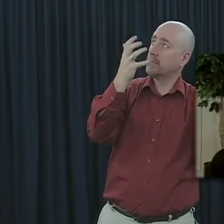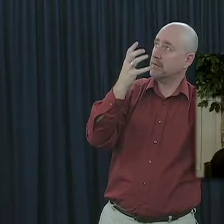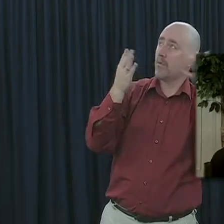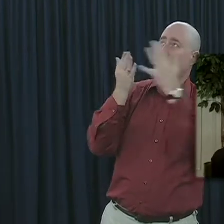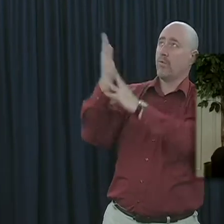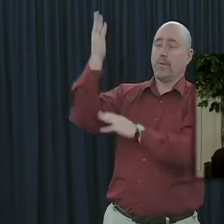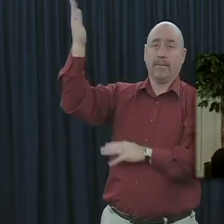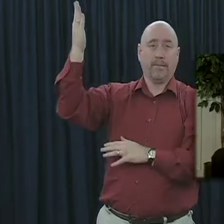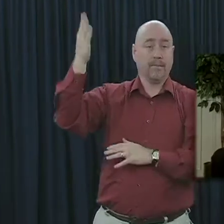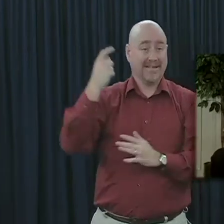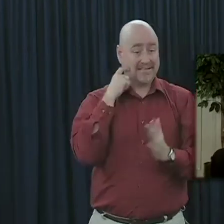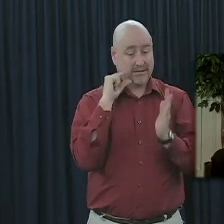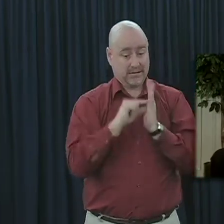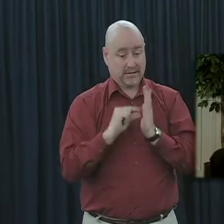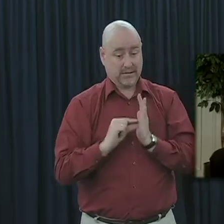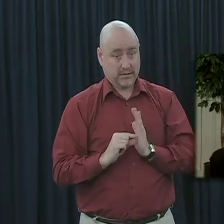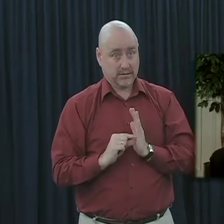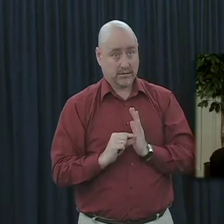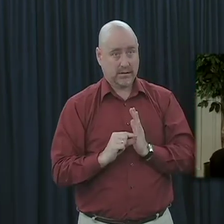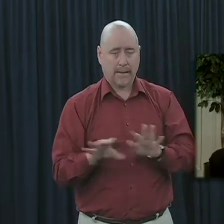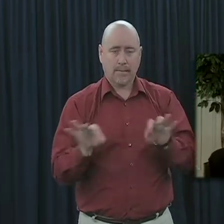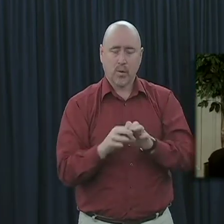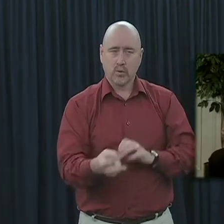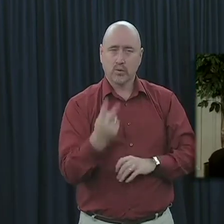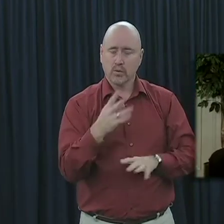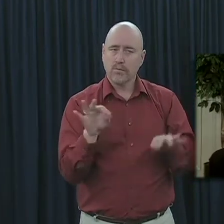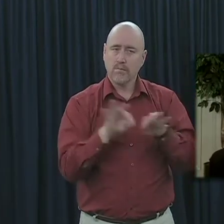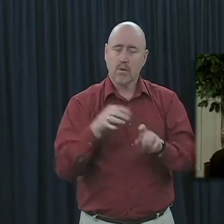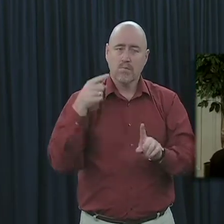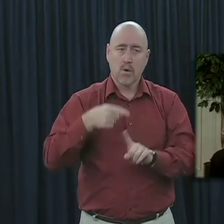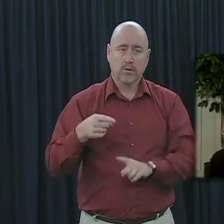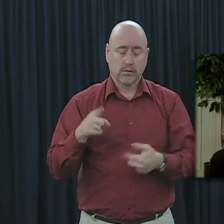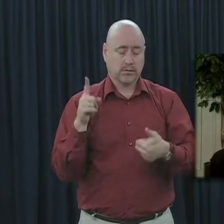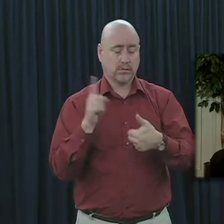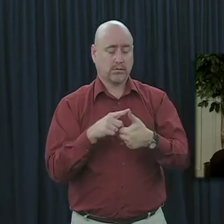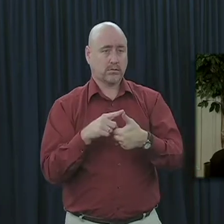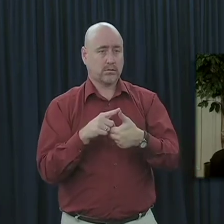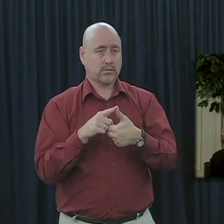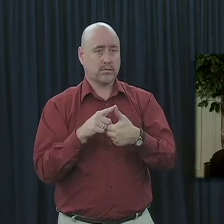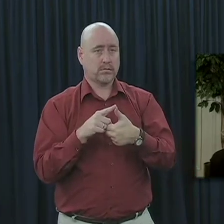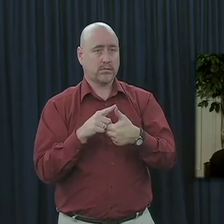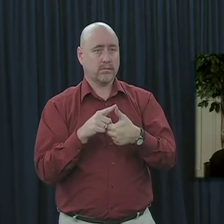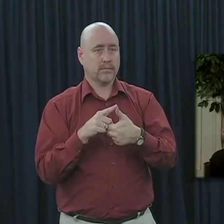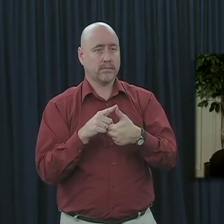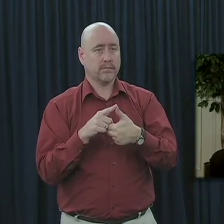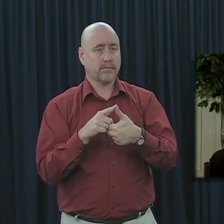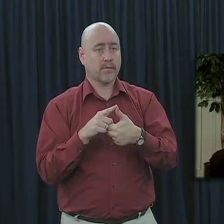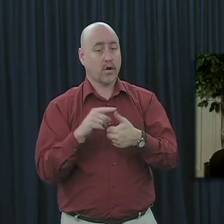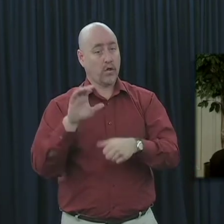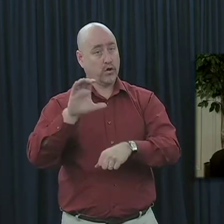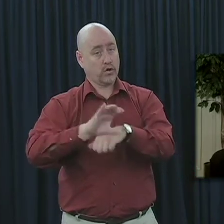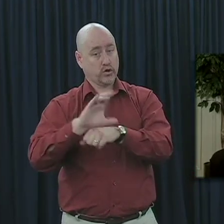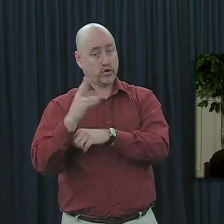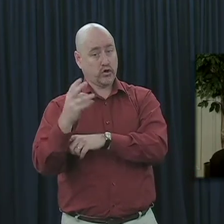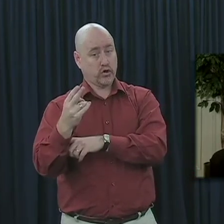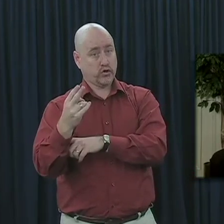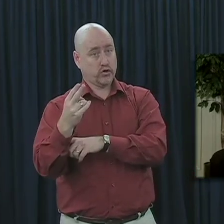From this passage, we learn two very important points. First of all, let's observe that the church is the manifold